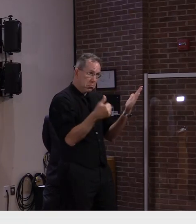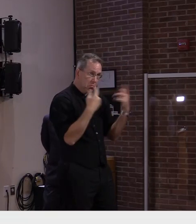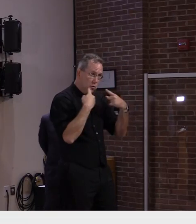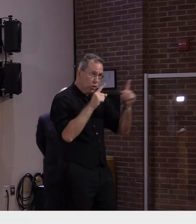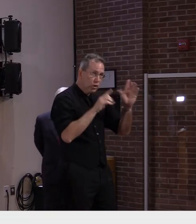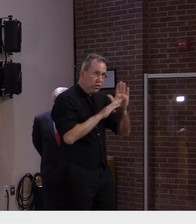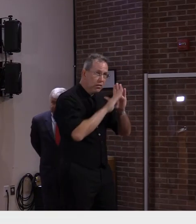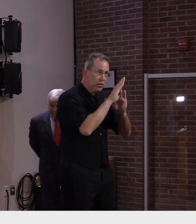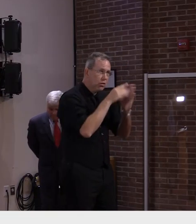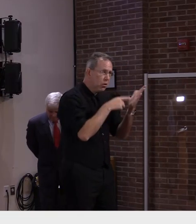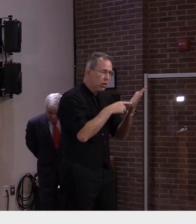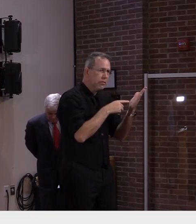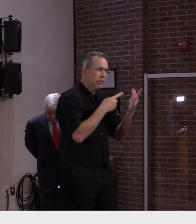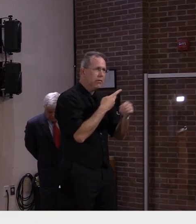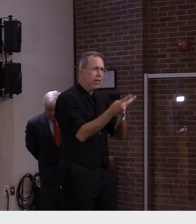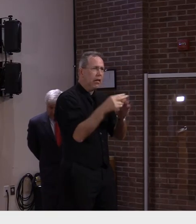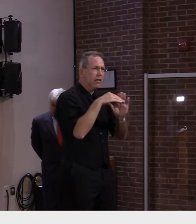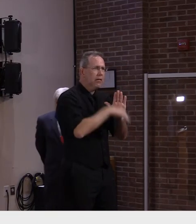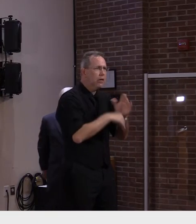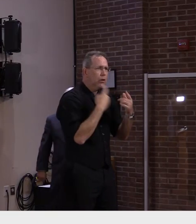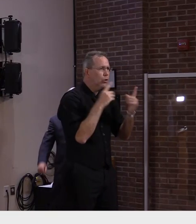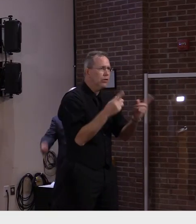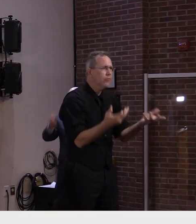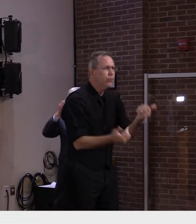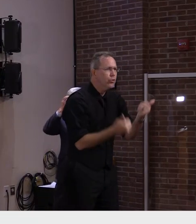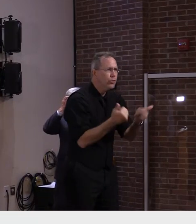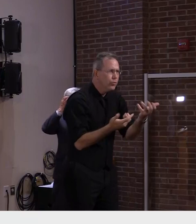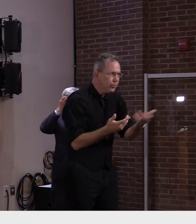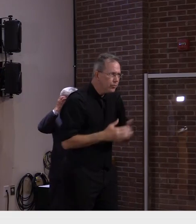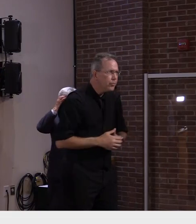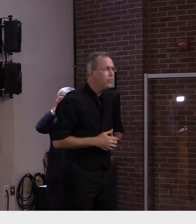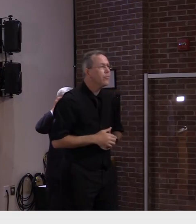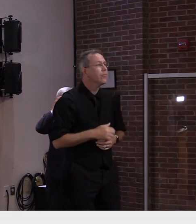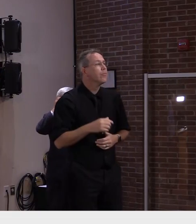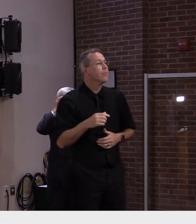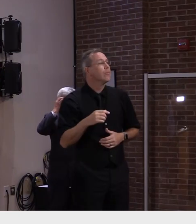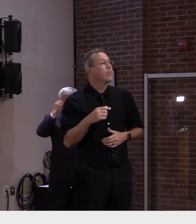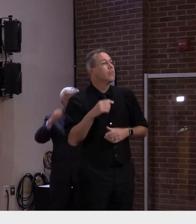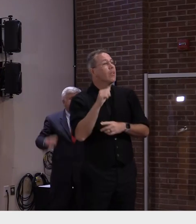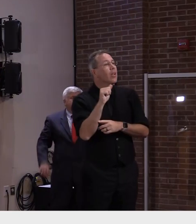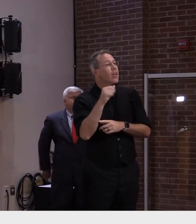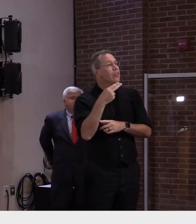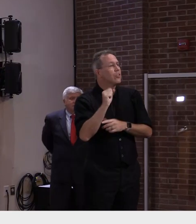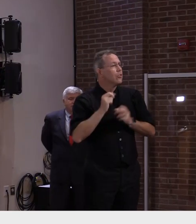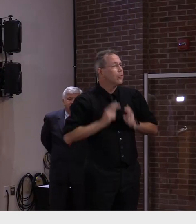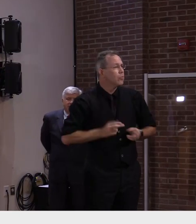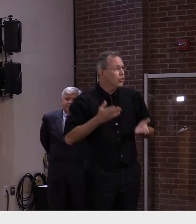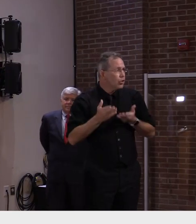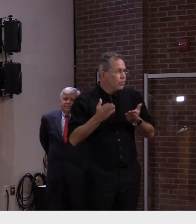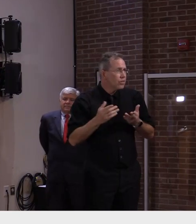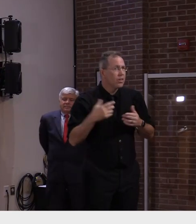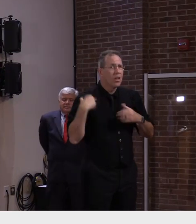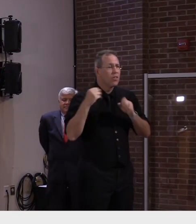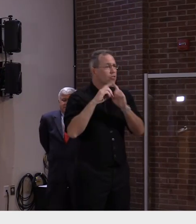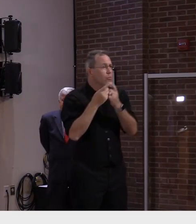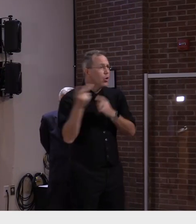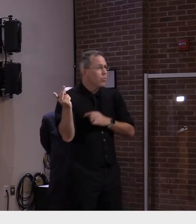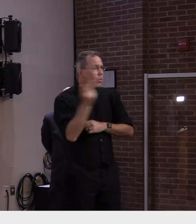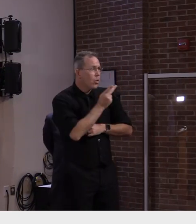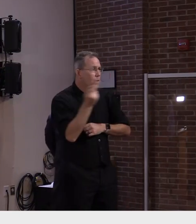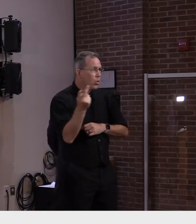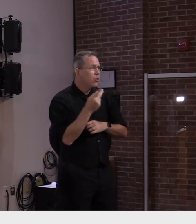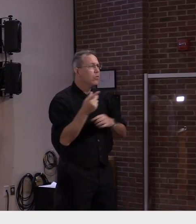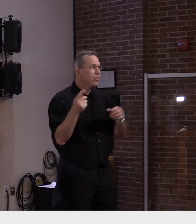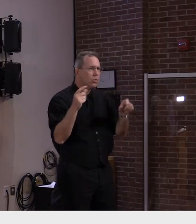really been looking at the two populations. Those who are eligible for a booster at some point when that time comes